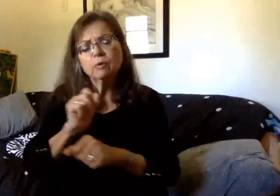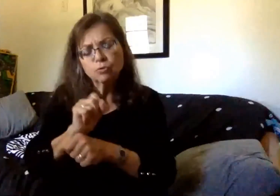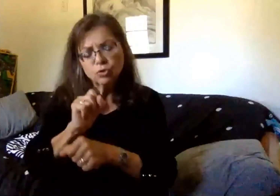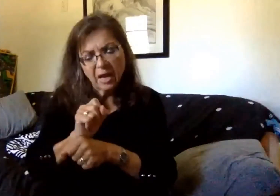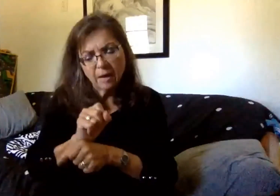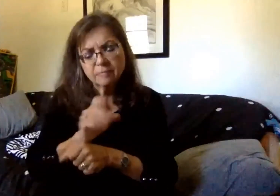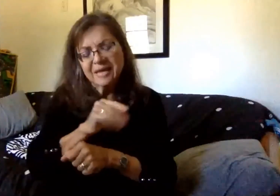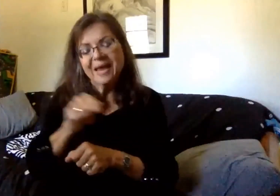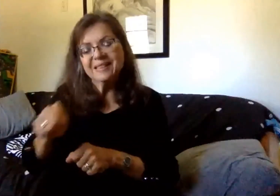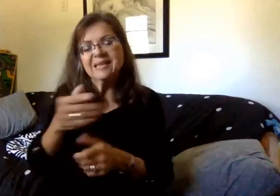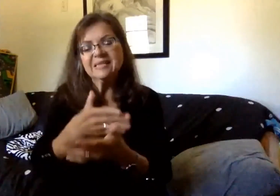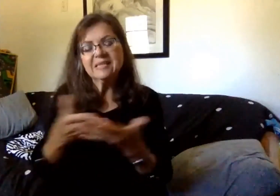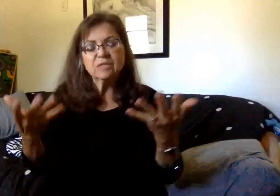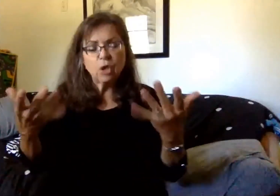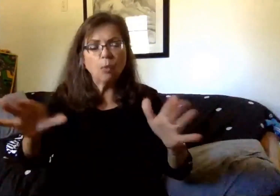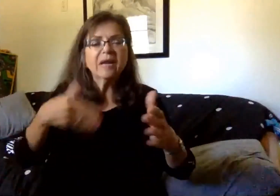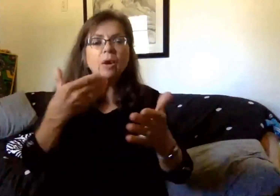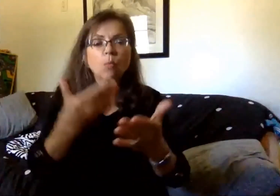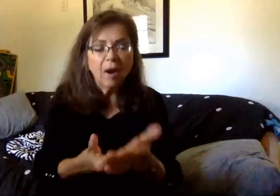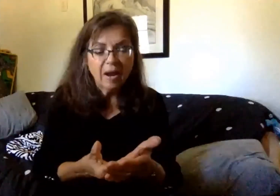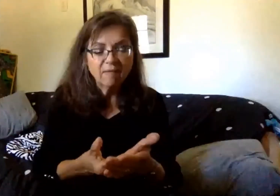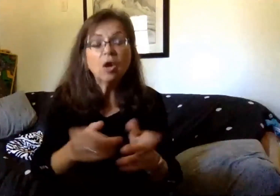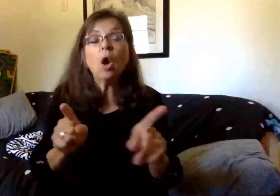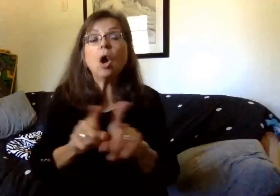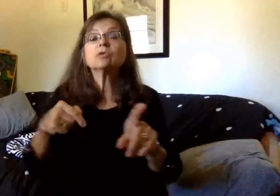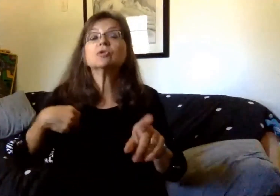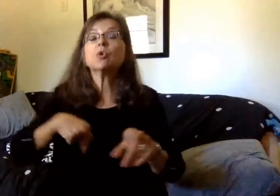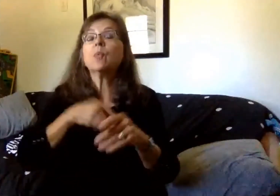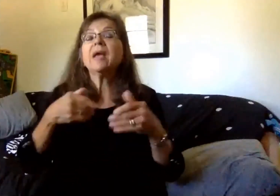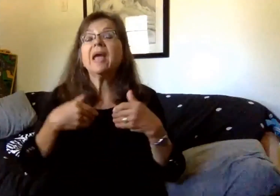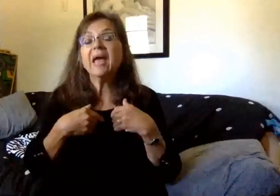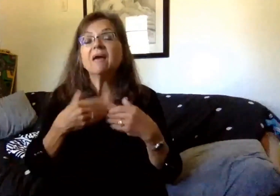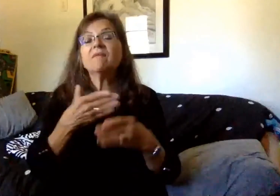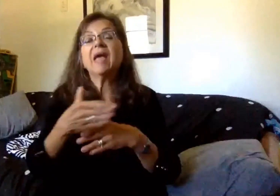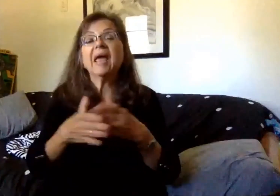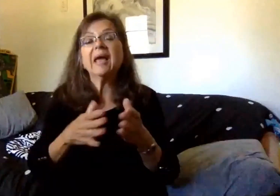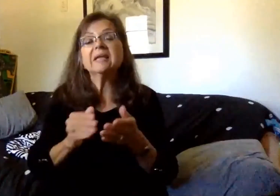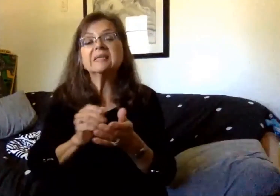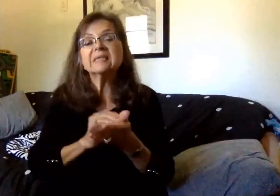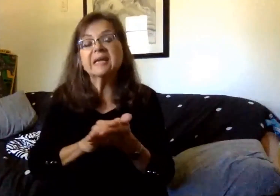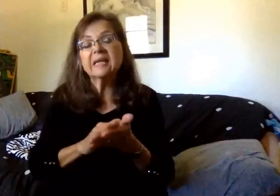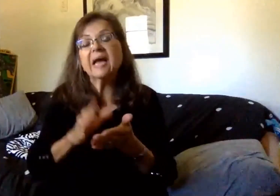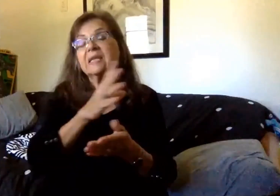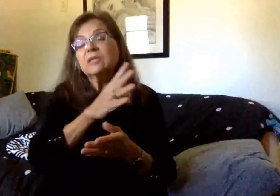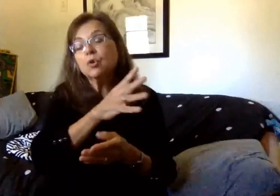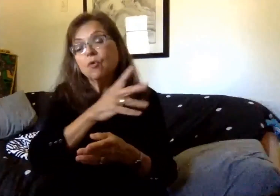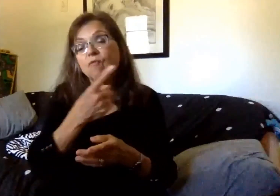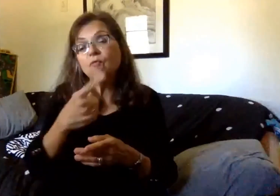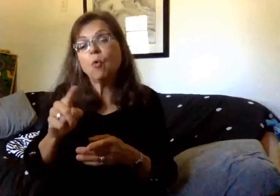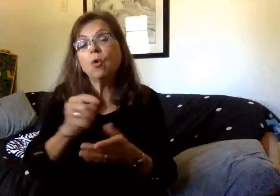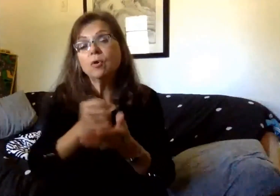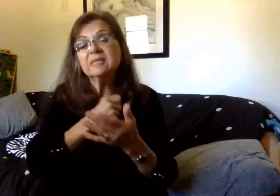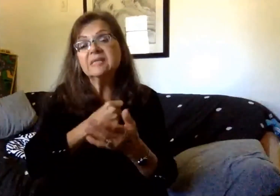The district also has cleaning supplies and hand sanitizer on hand to supply the buildings through December.